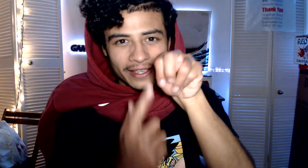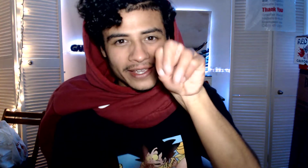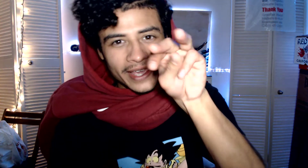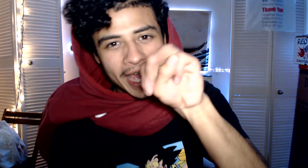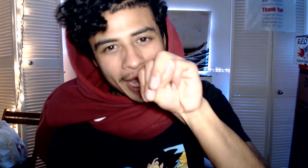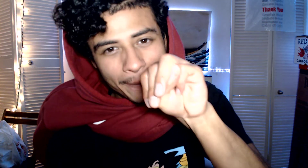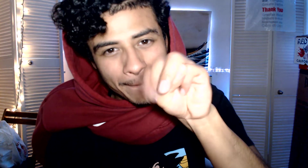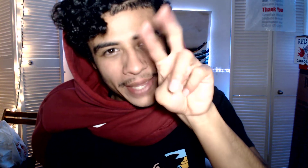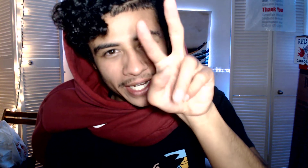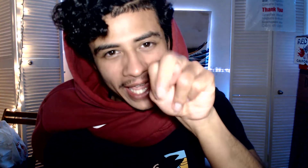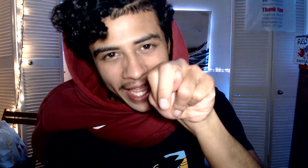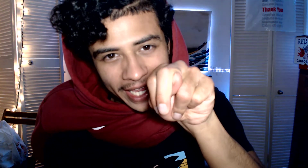M and N.